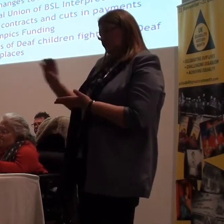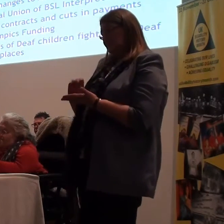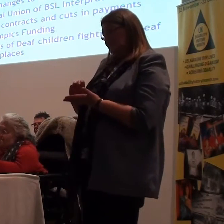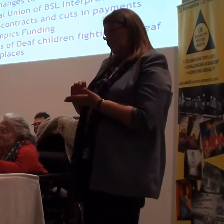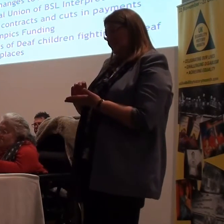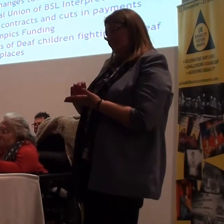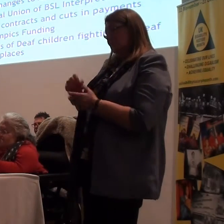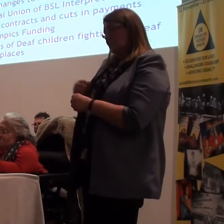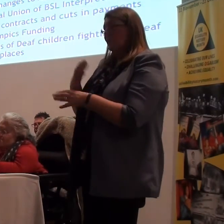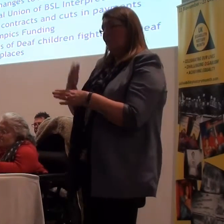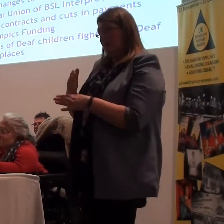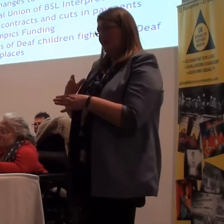They're using a lot of donations.